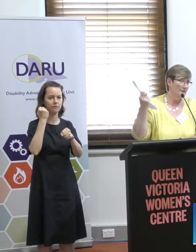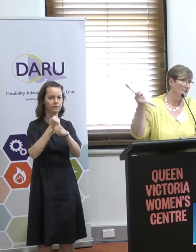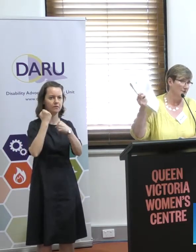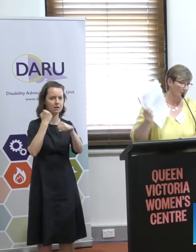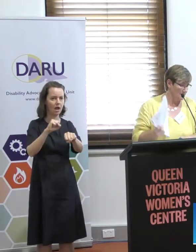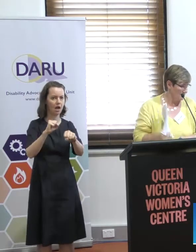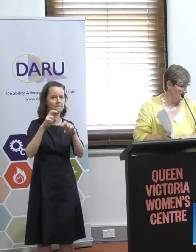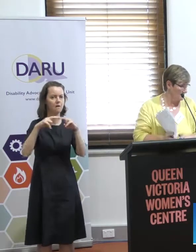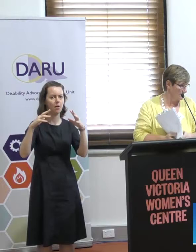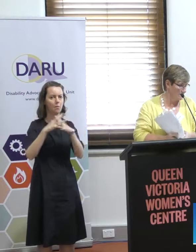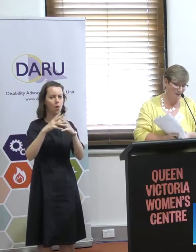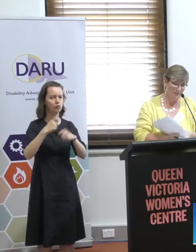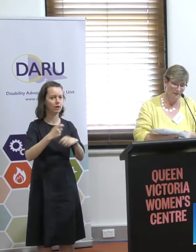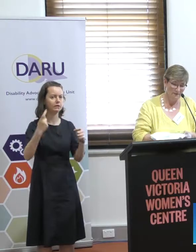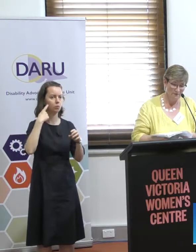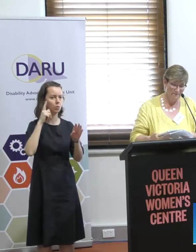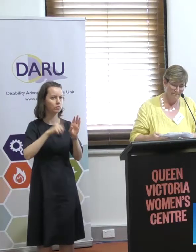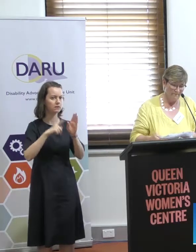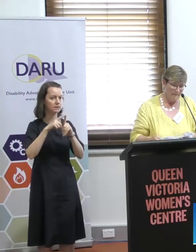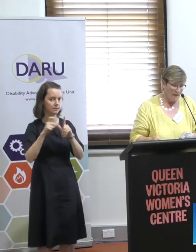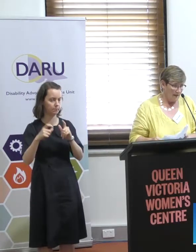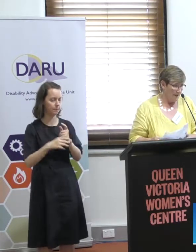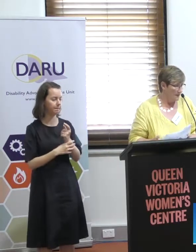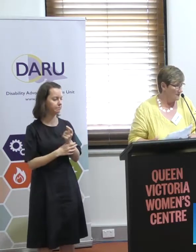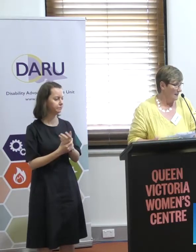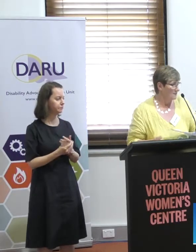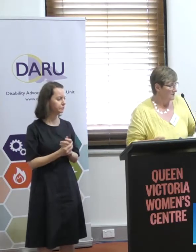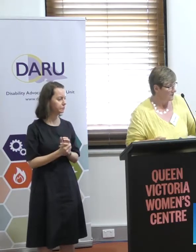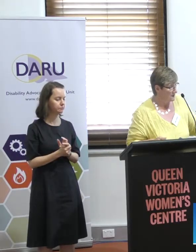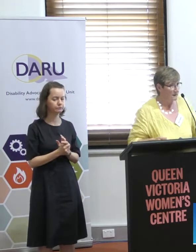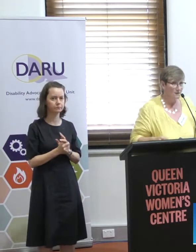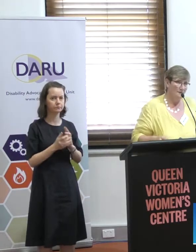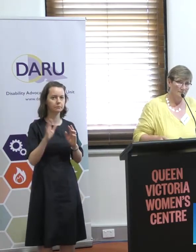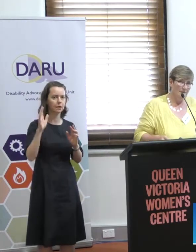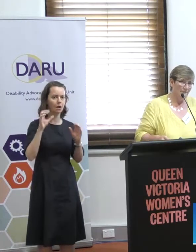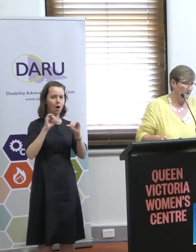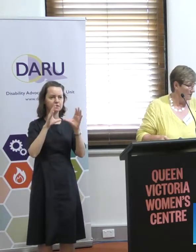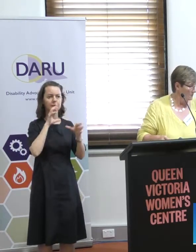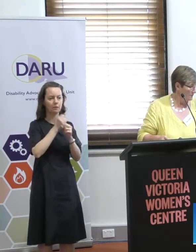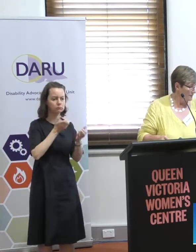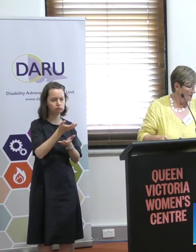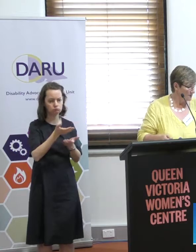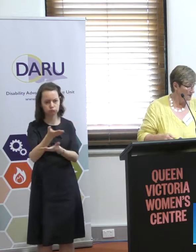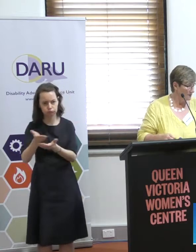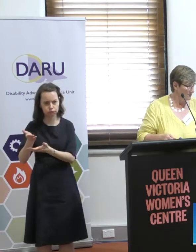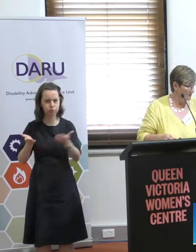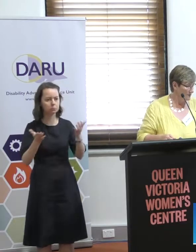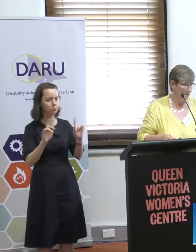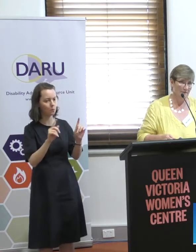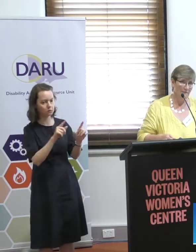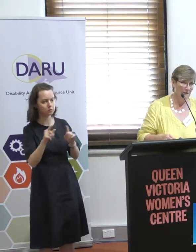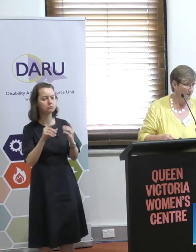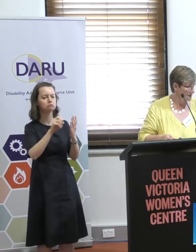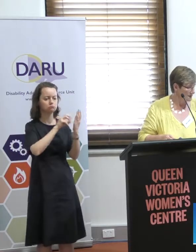a year ago, actually, just early December last year. And they had done consultations and stuff. There's a whole lot of information in there.